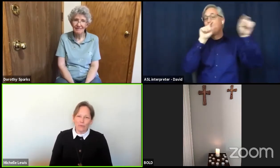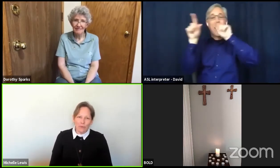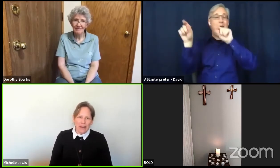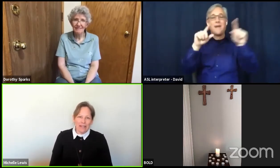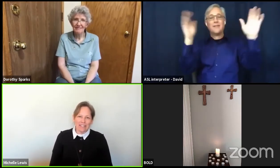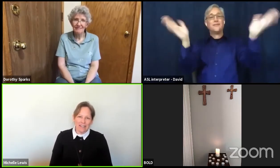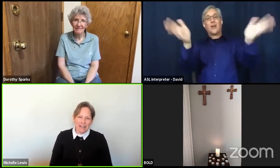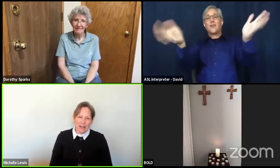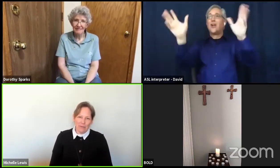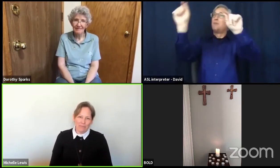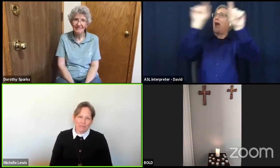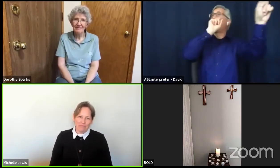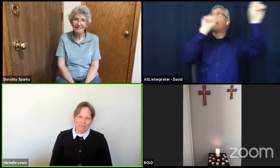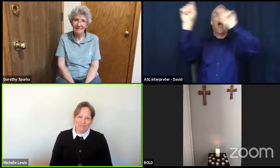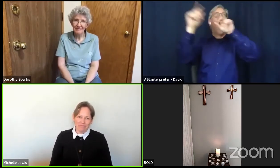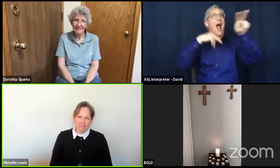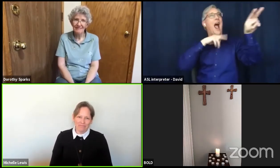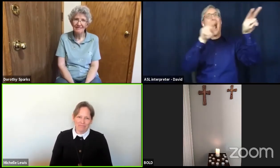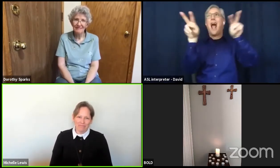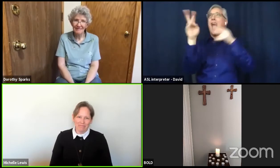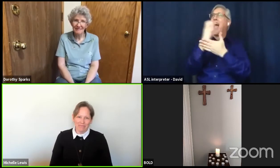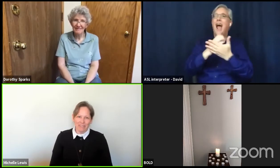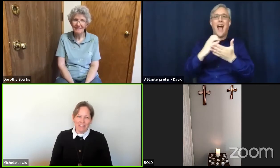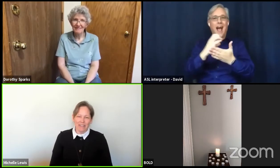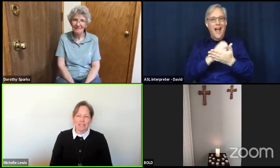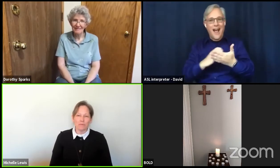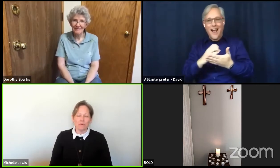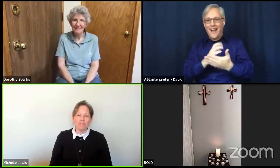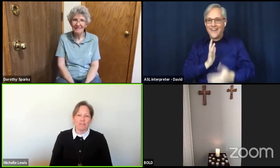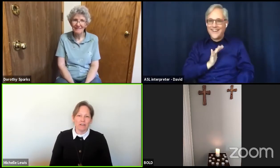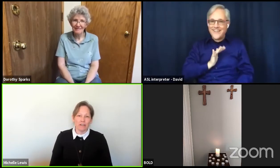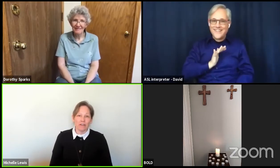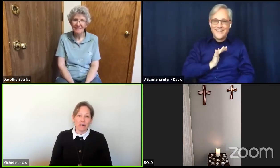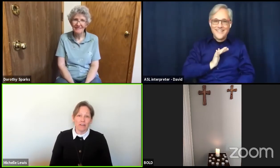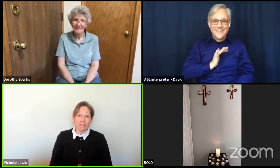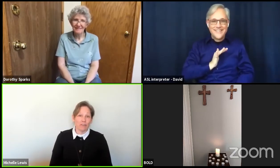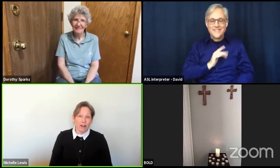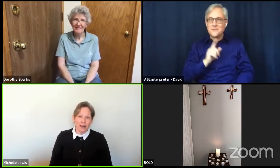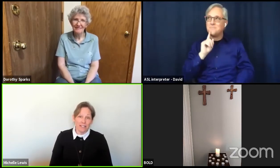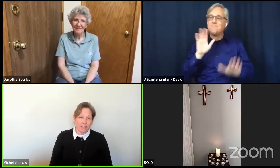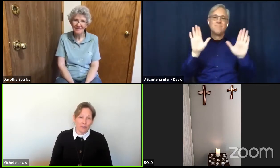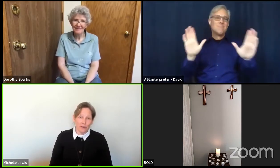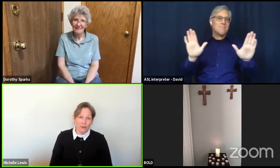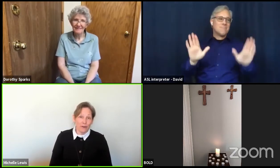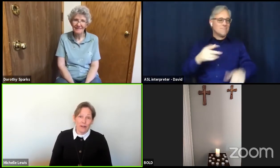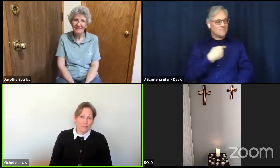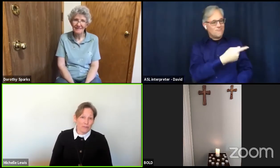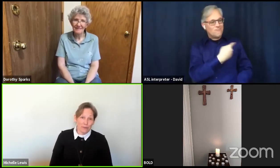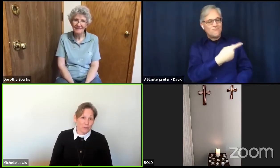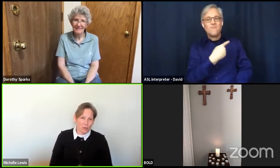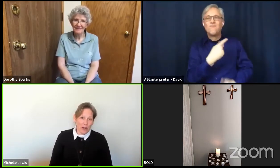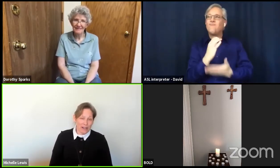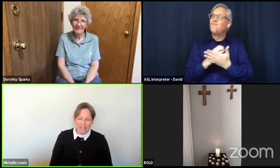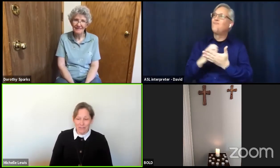time. It has been very good for us to go for those walks every day.